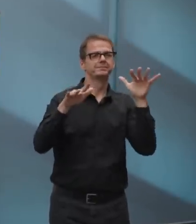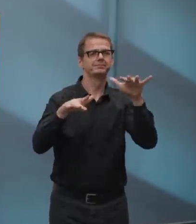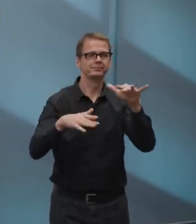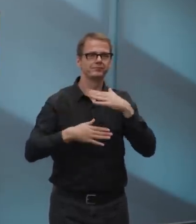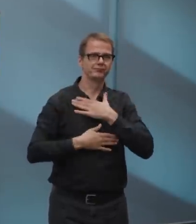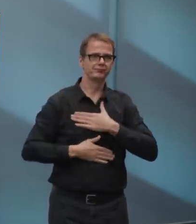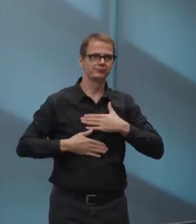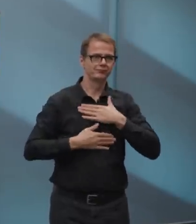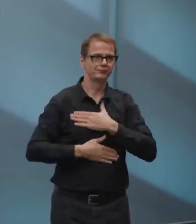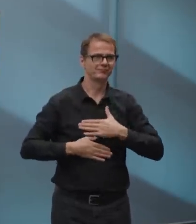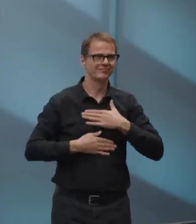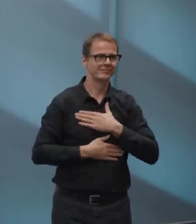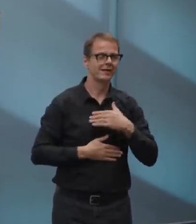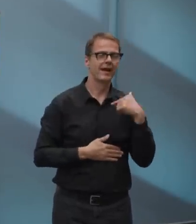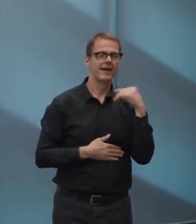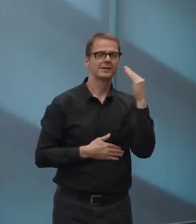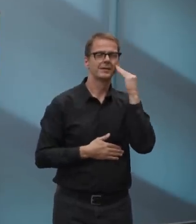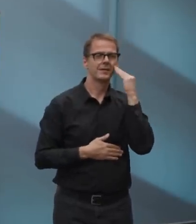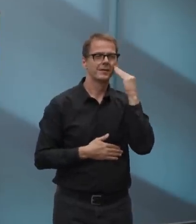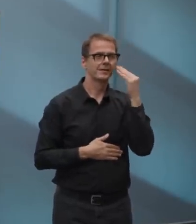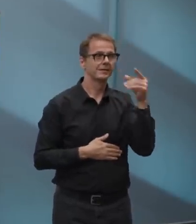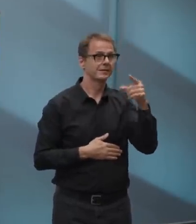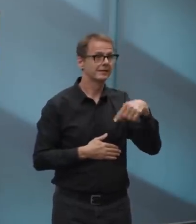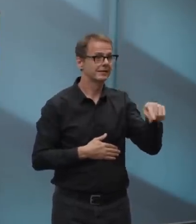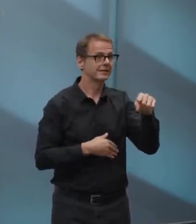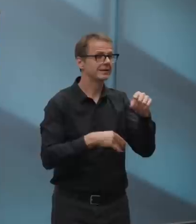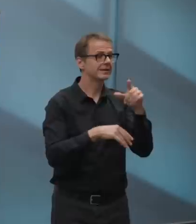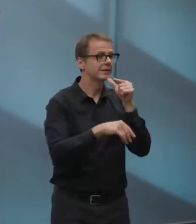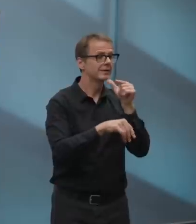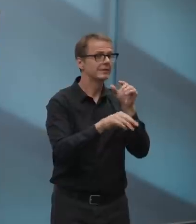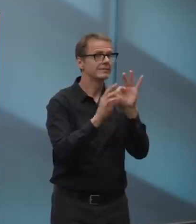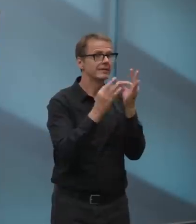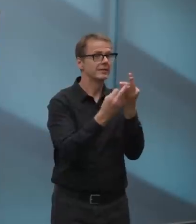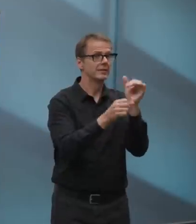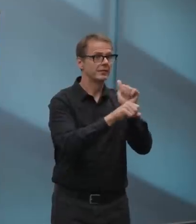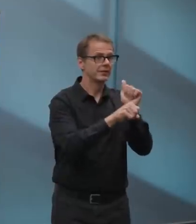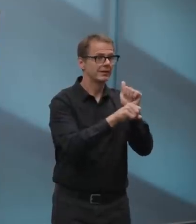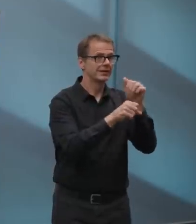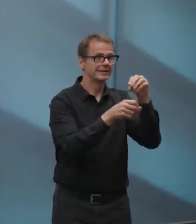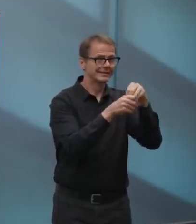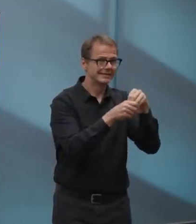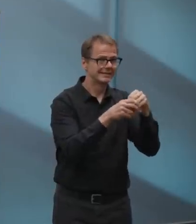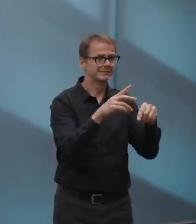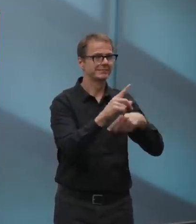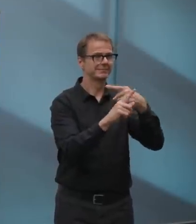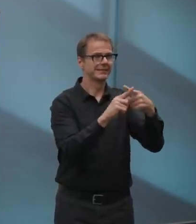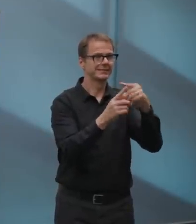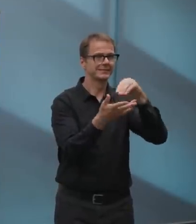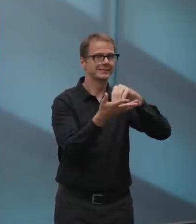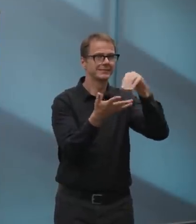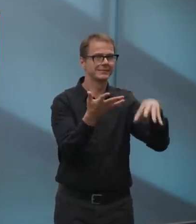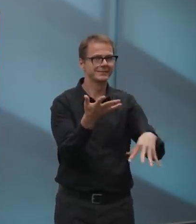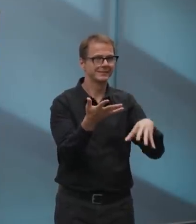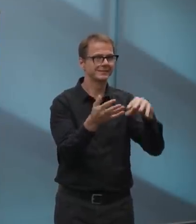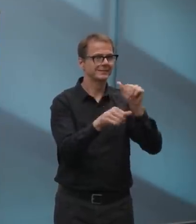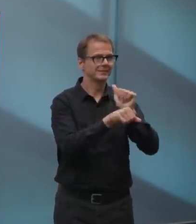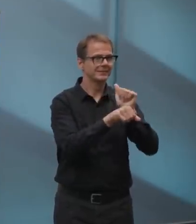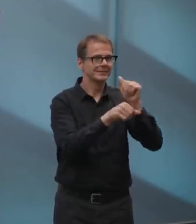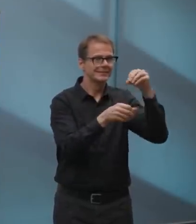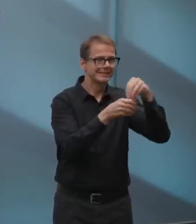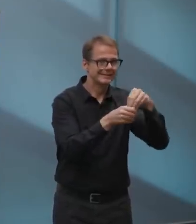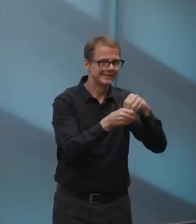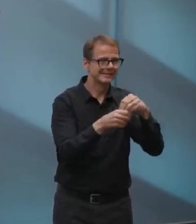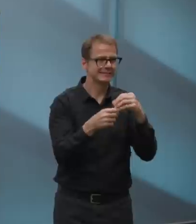and helping them out with online school. So I hope parents as well as their children will enjoy being back out. Now I would again